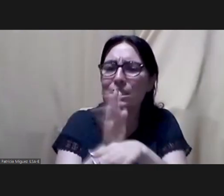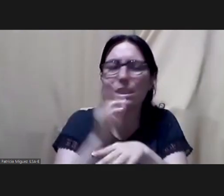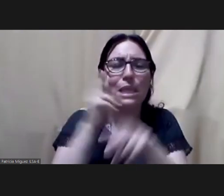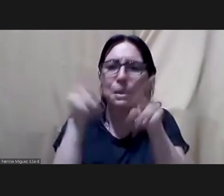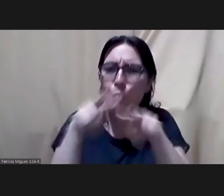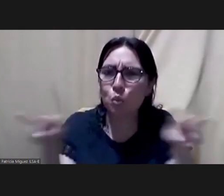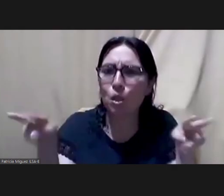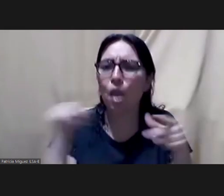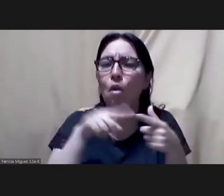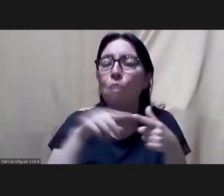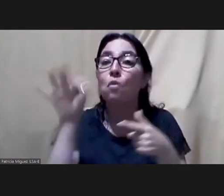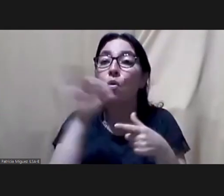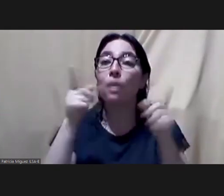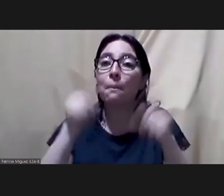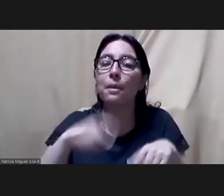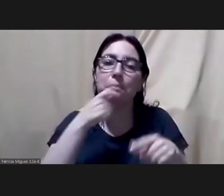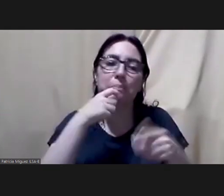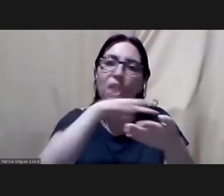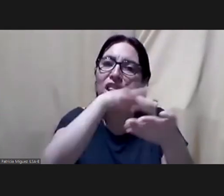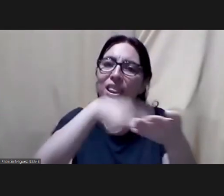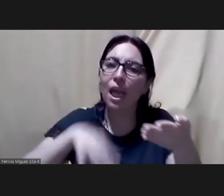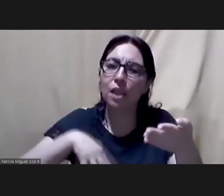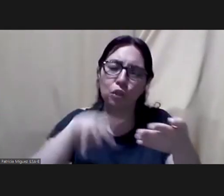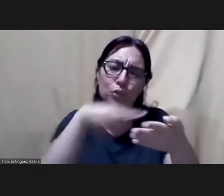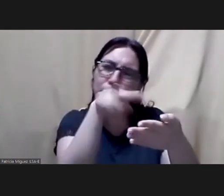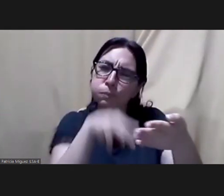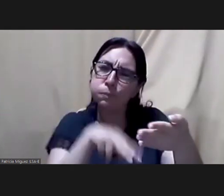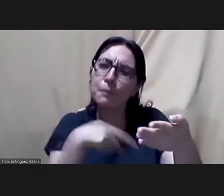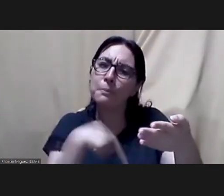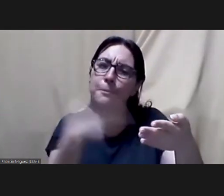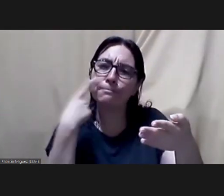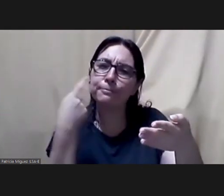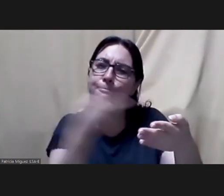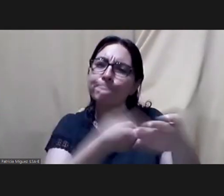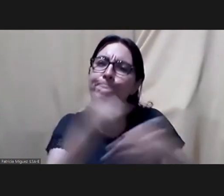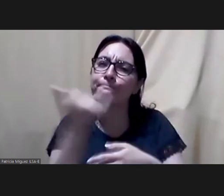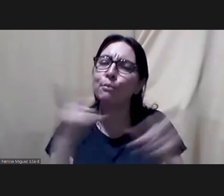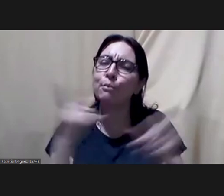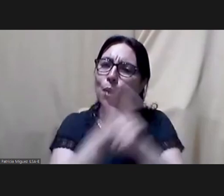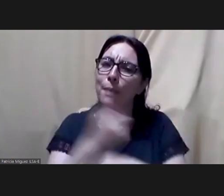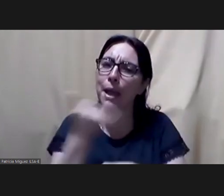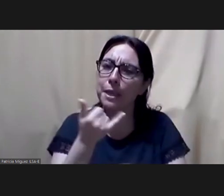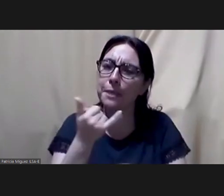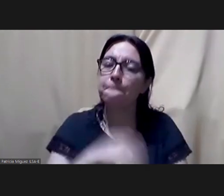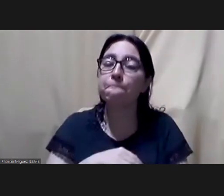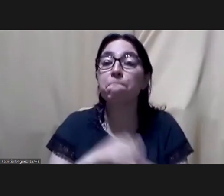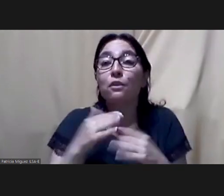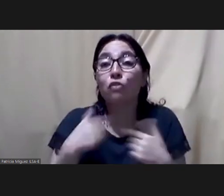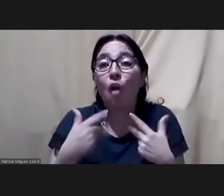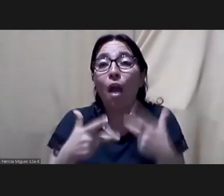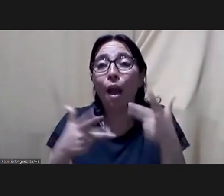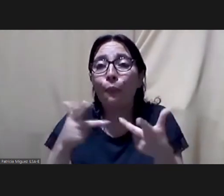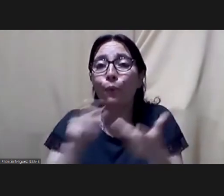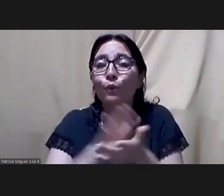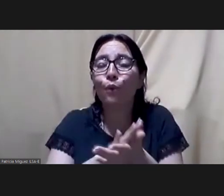programming in a museum or when you read the texts we were seeing things very clearly after a certain point so when i talk about